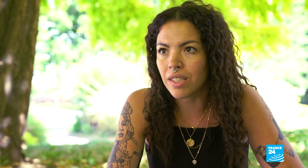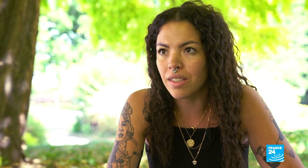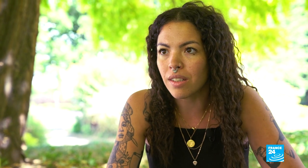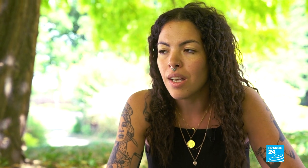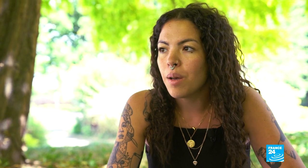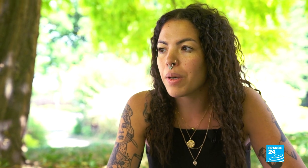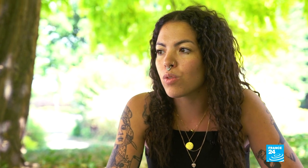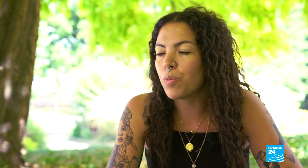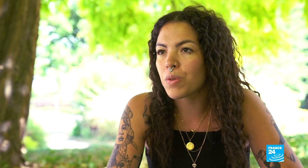then you're not that intelligent.